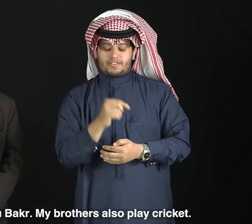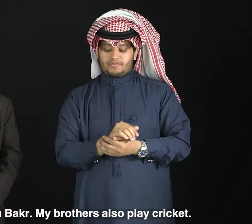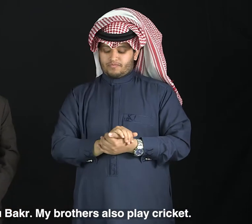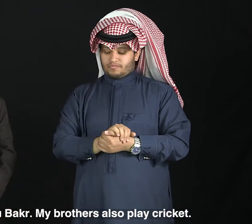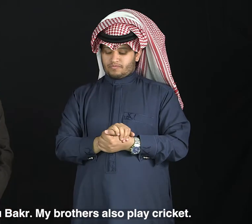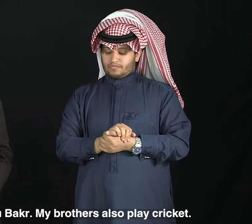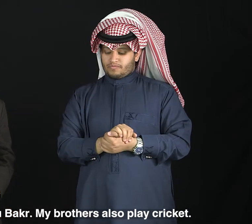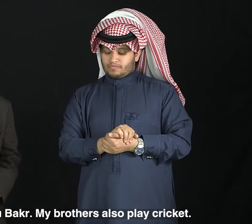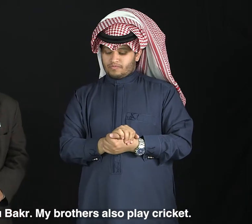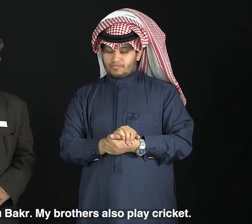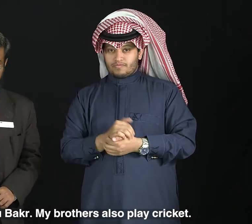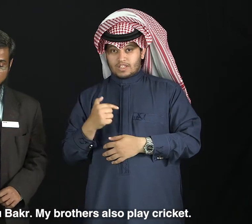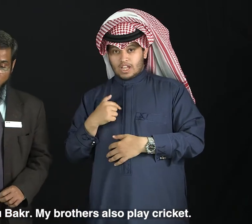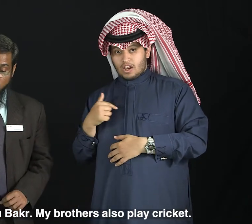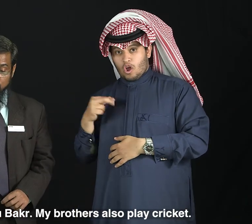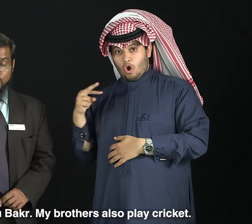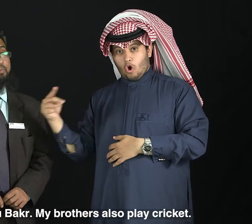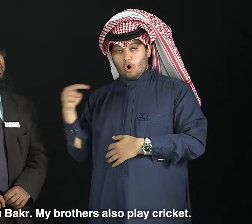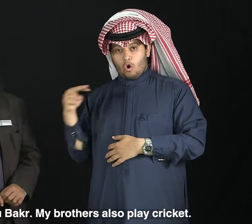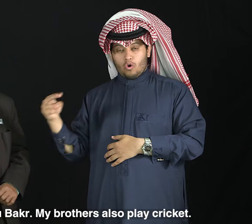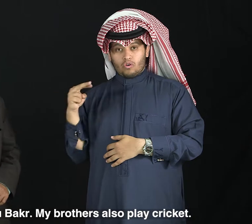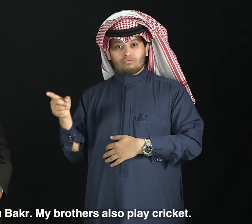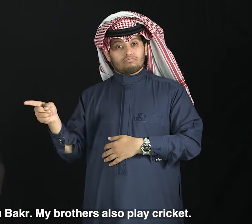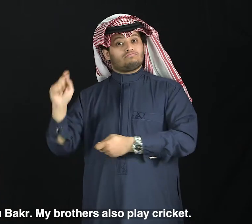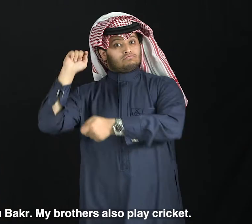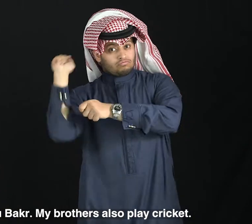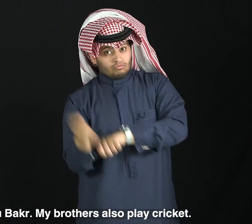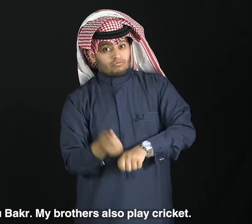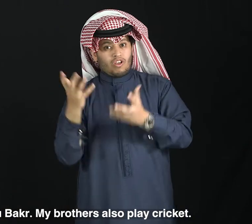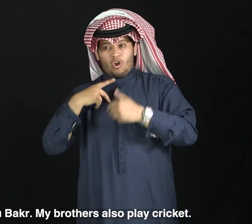My brothers also play cricket.